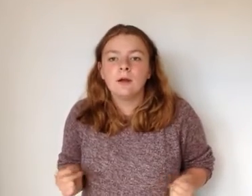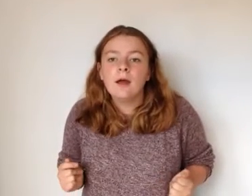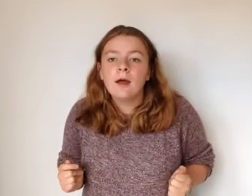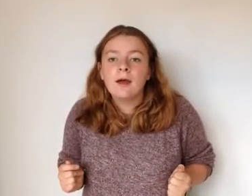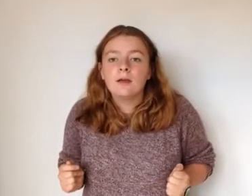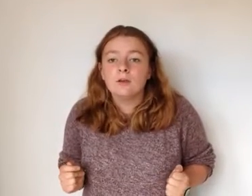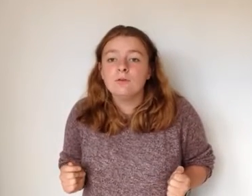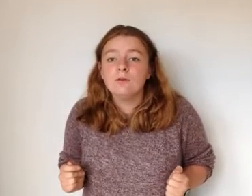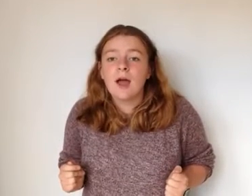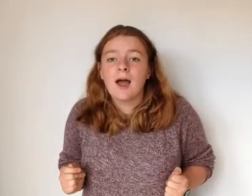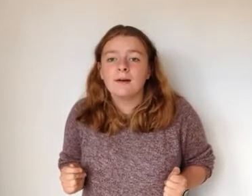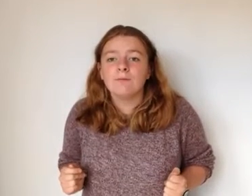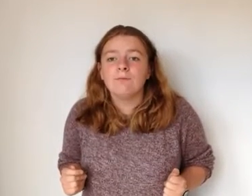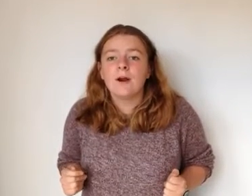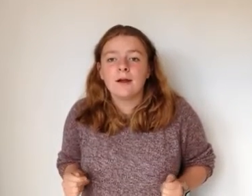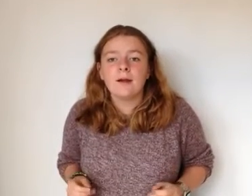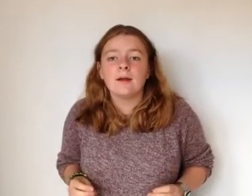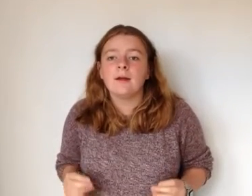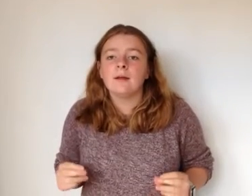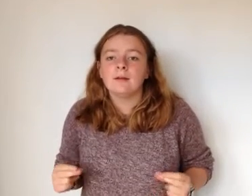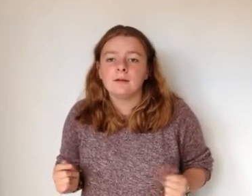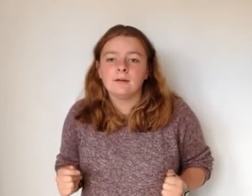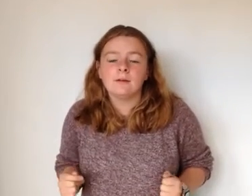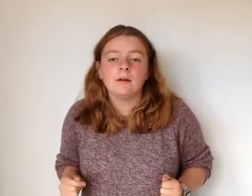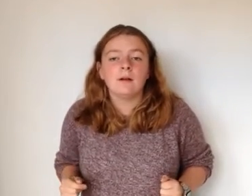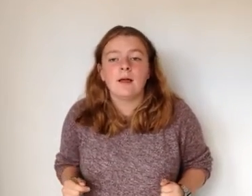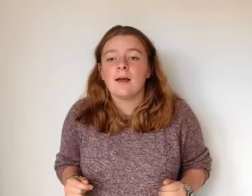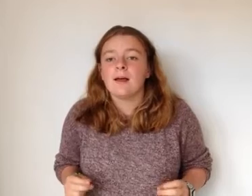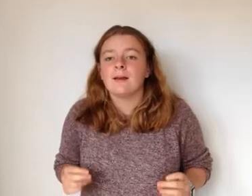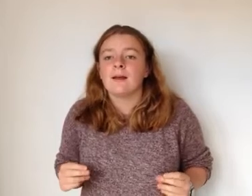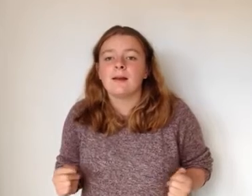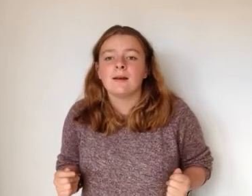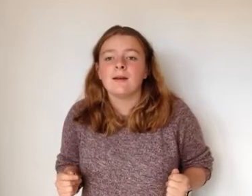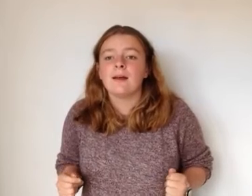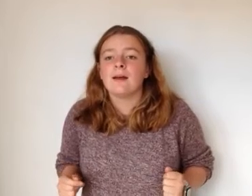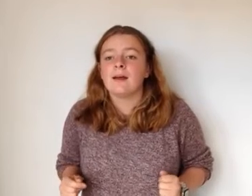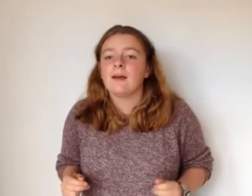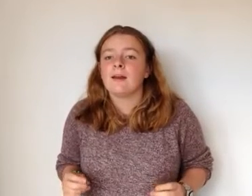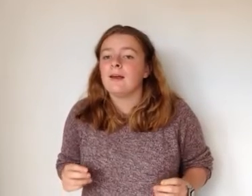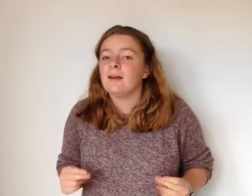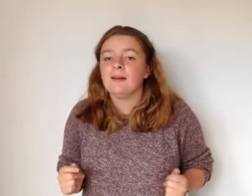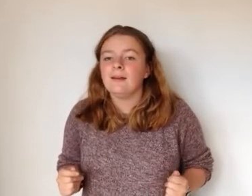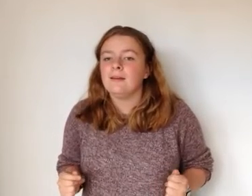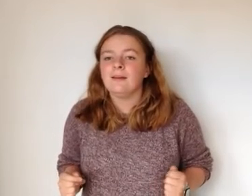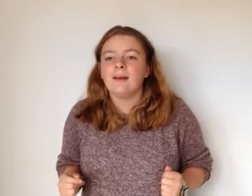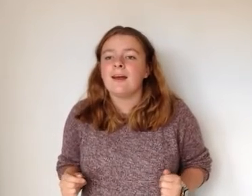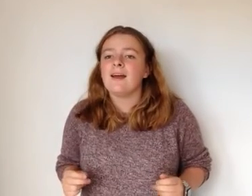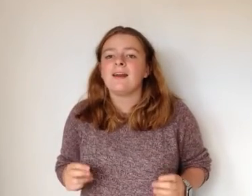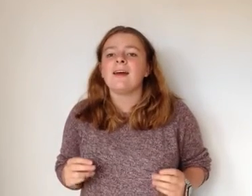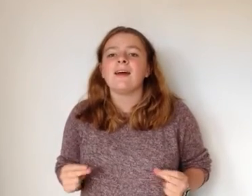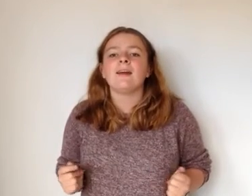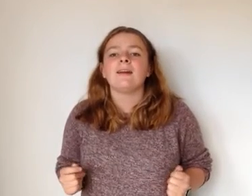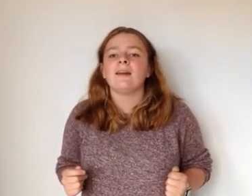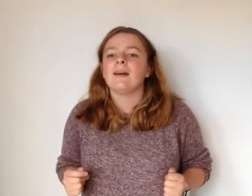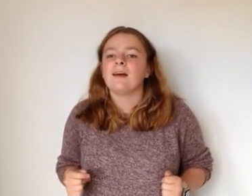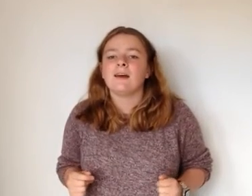You got a friend Da-da-da-da-da-da-da-da-da-da